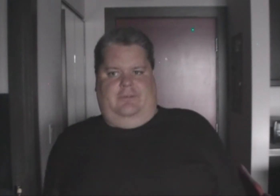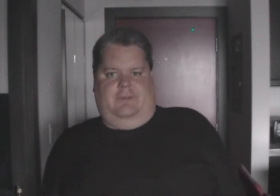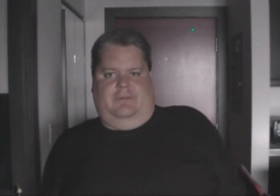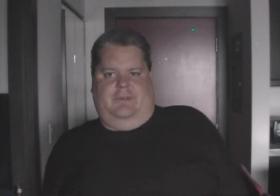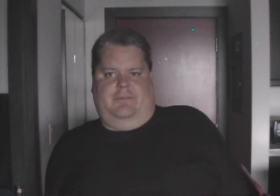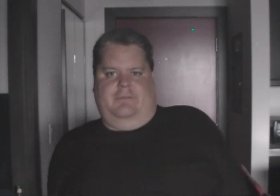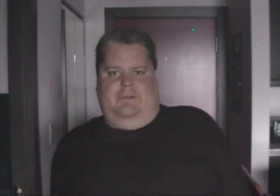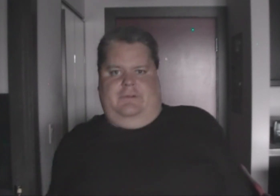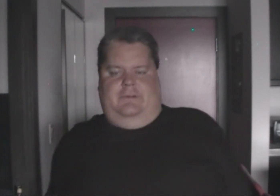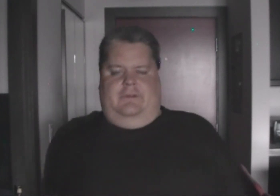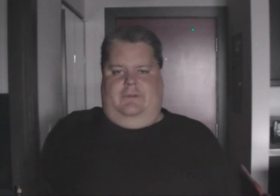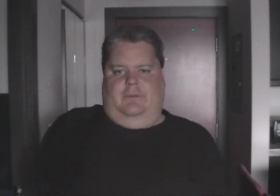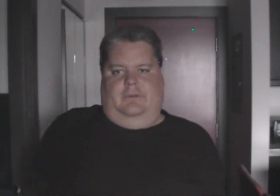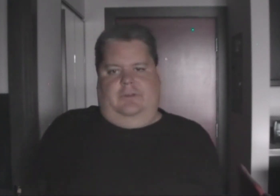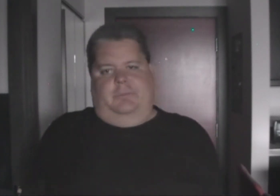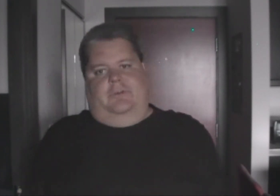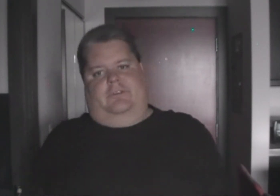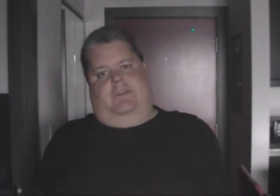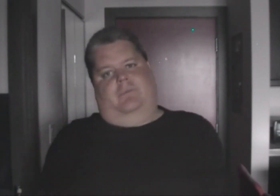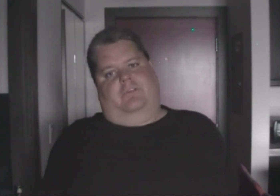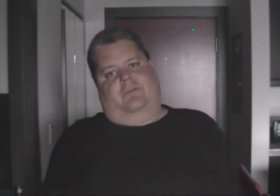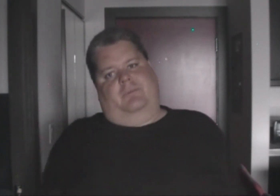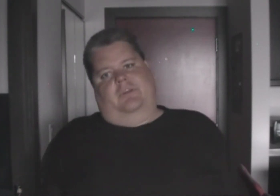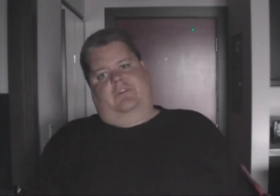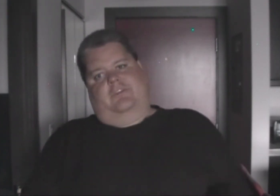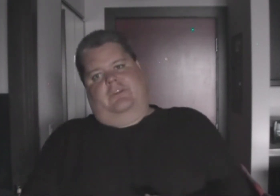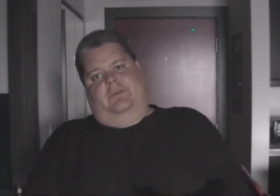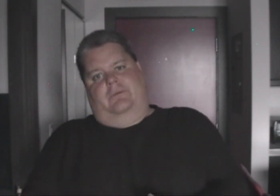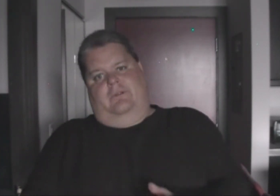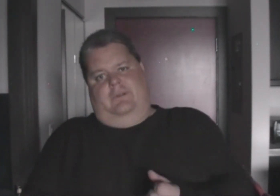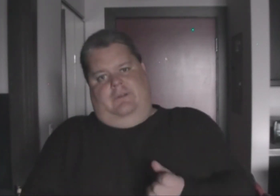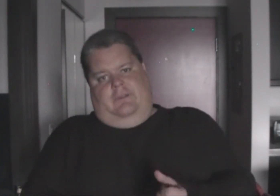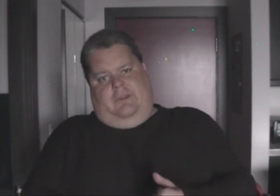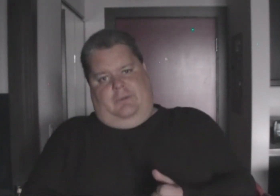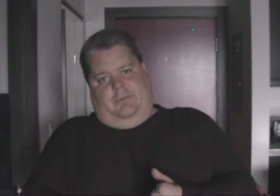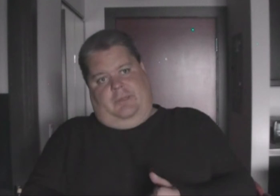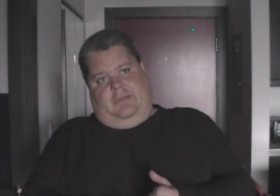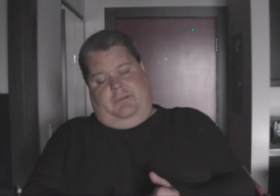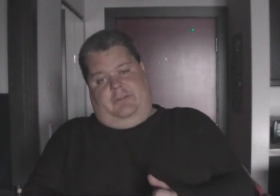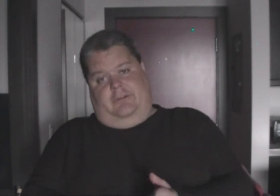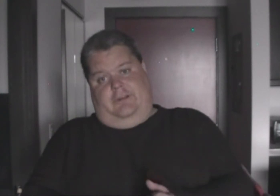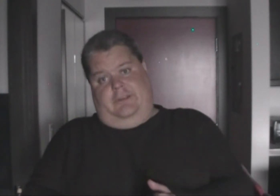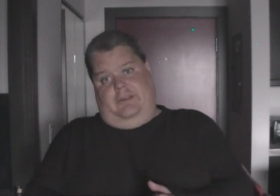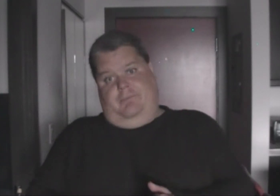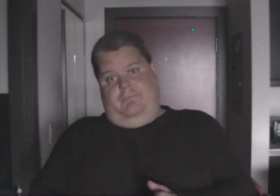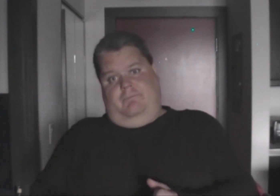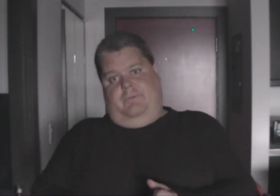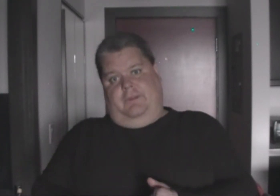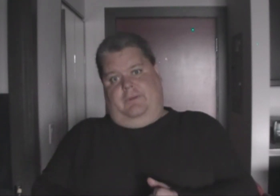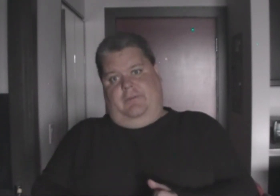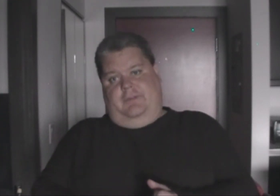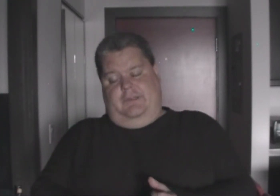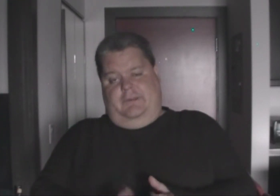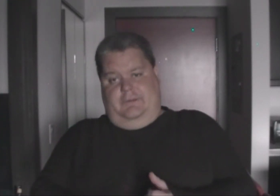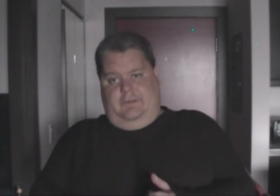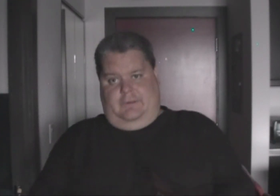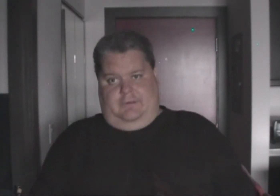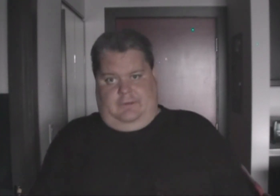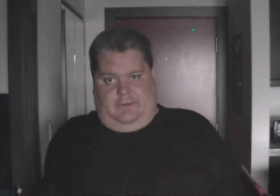And then, I mean, there were a lot of sports games. I mean, Blades of Steel. That was, like, the best hockey game, without having, uh, an